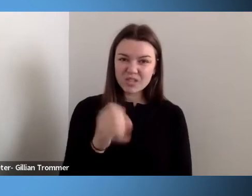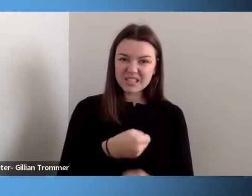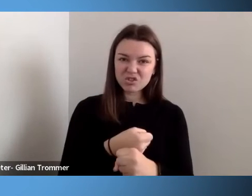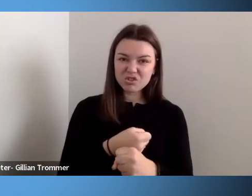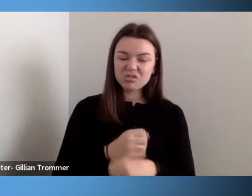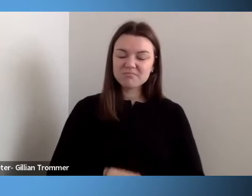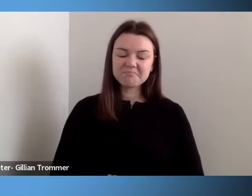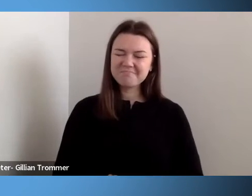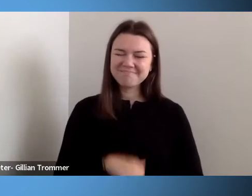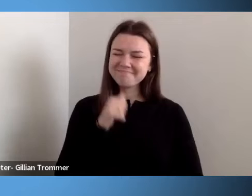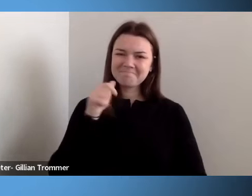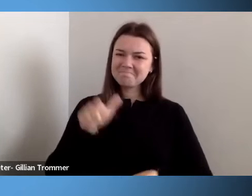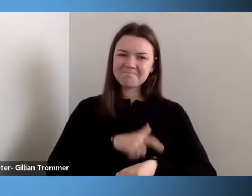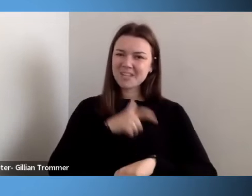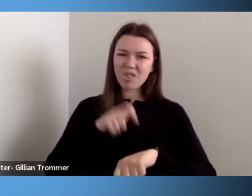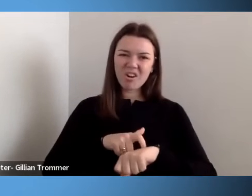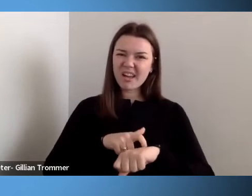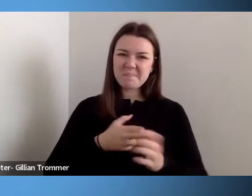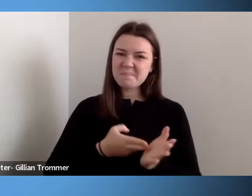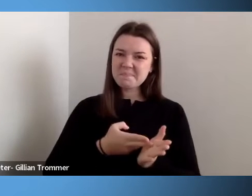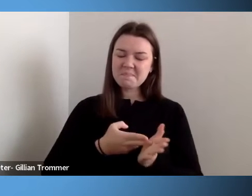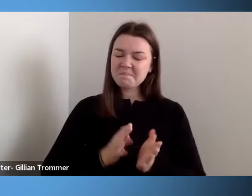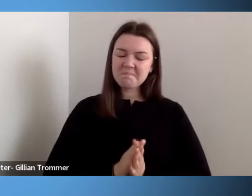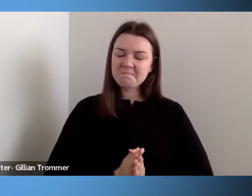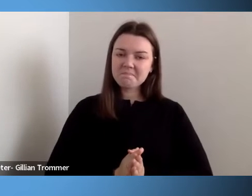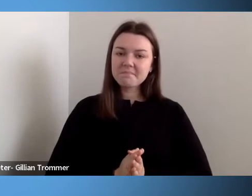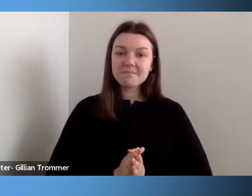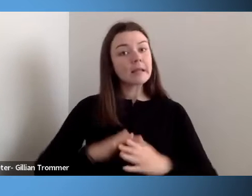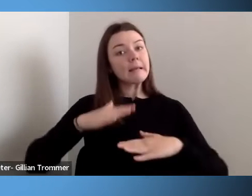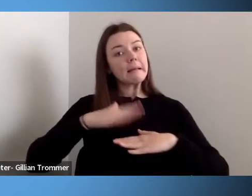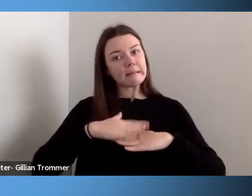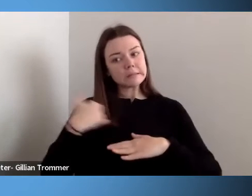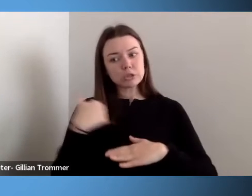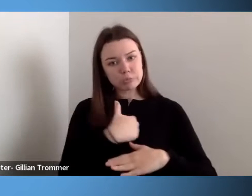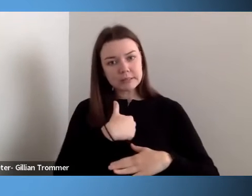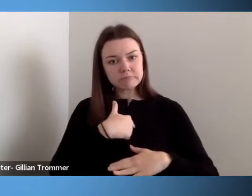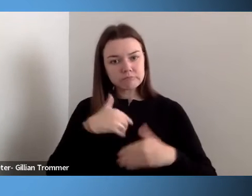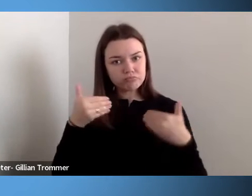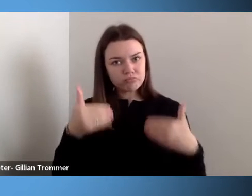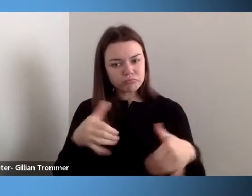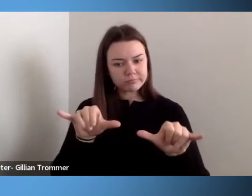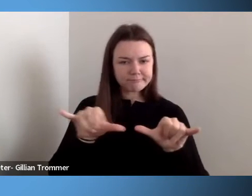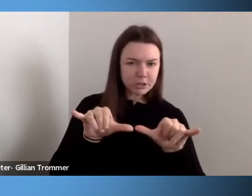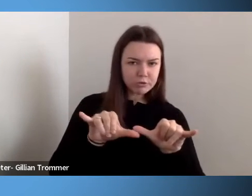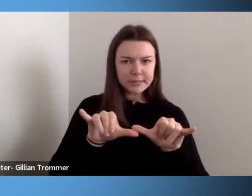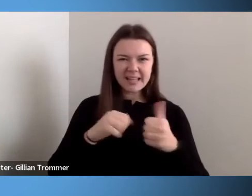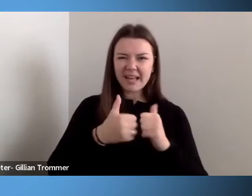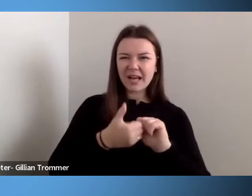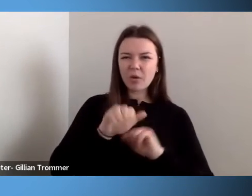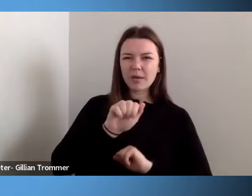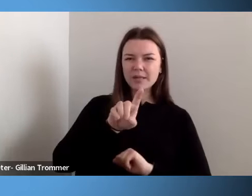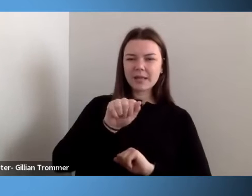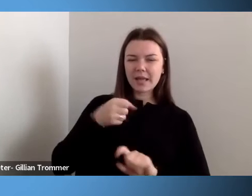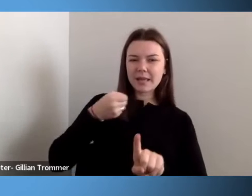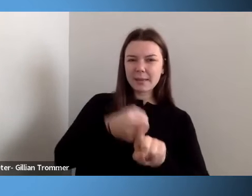very long. But at least we are measuring the impact of the ADA in relationship to that